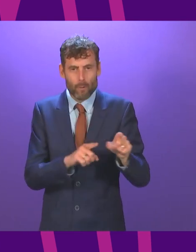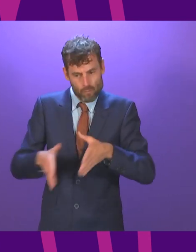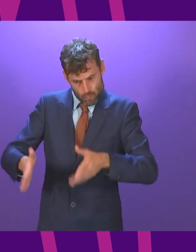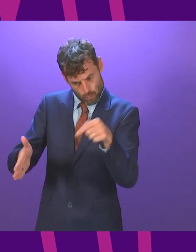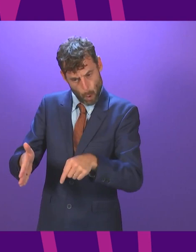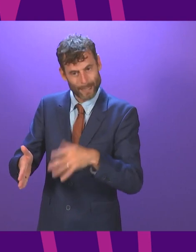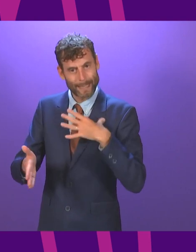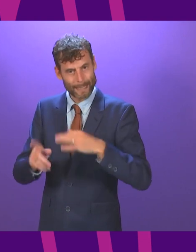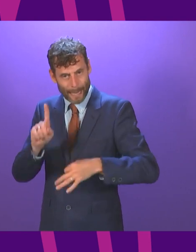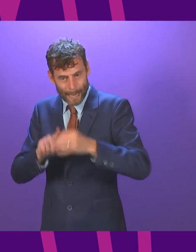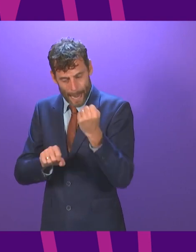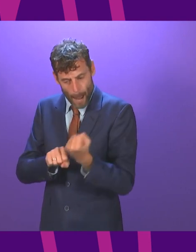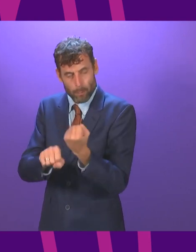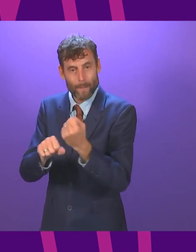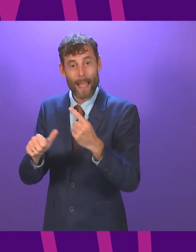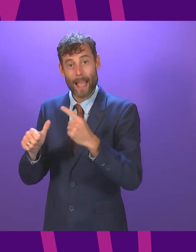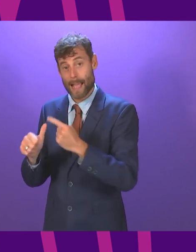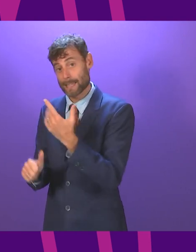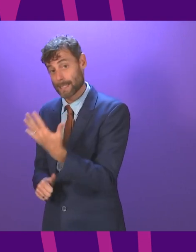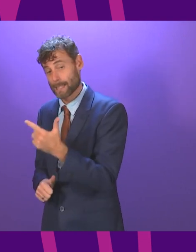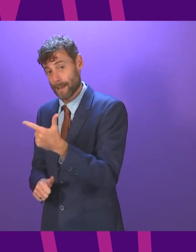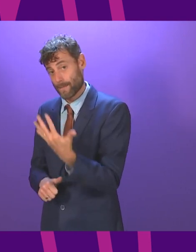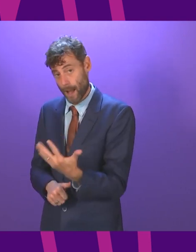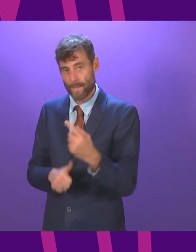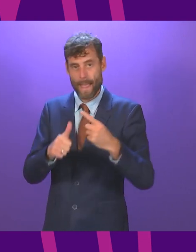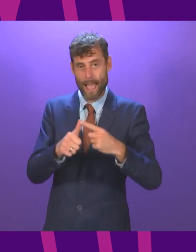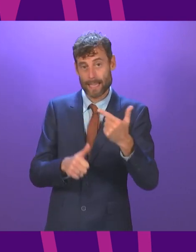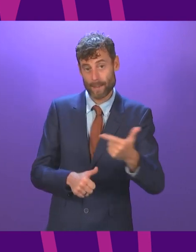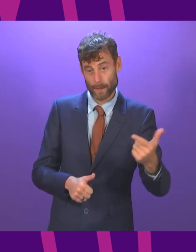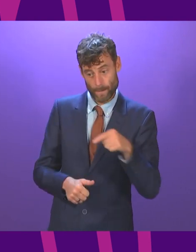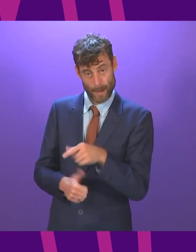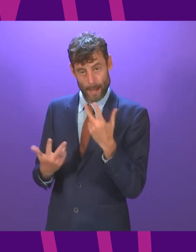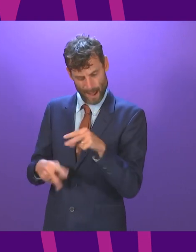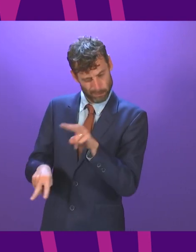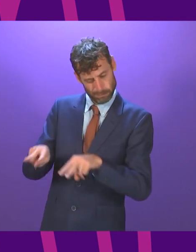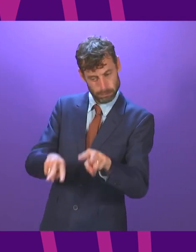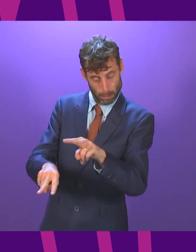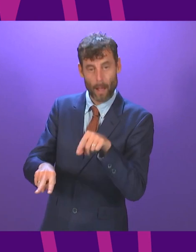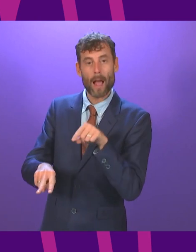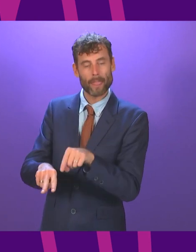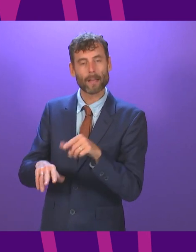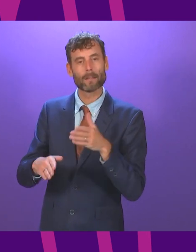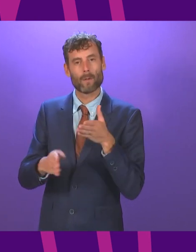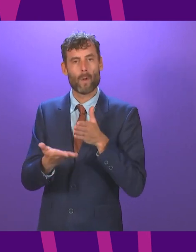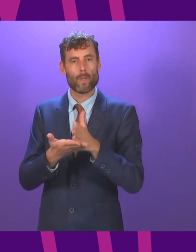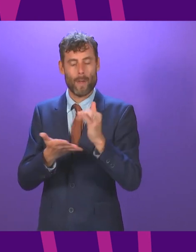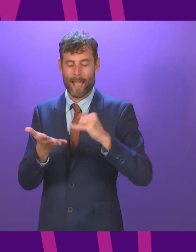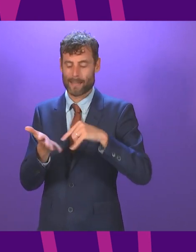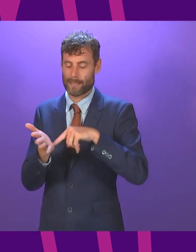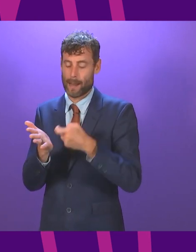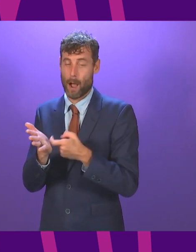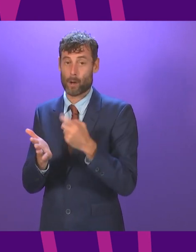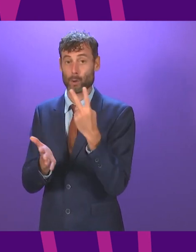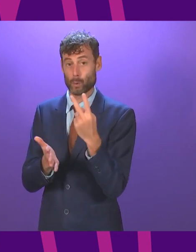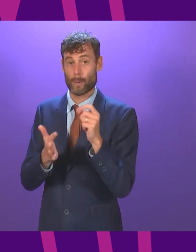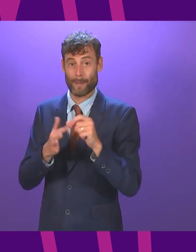and A77 are now subject to more detailed appraisal as part of the STPR 2 process and that is the